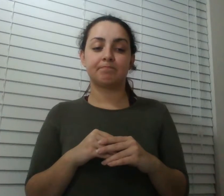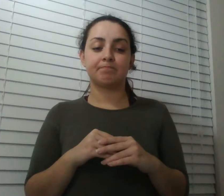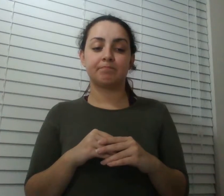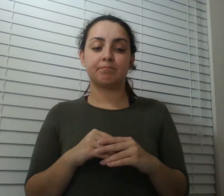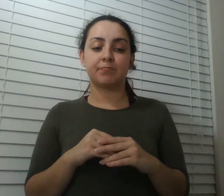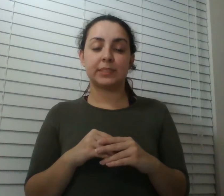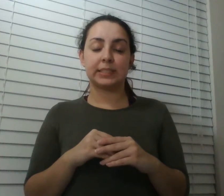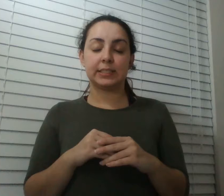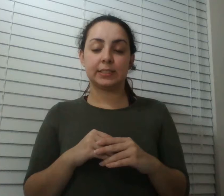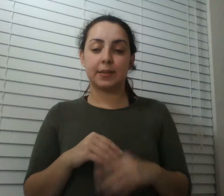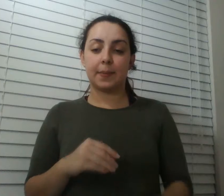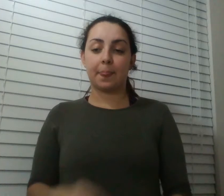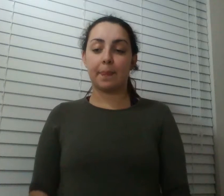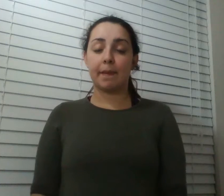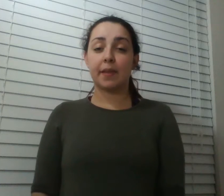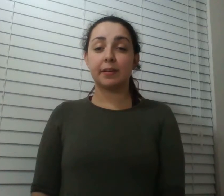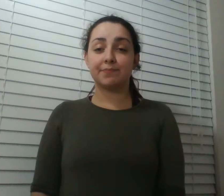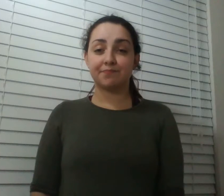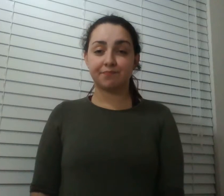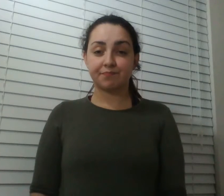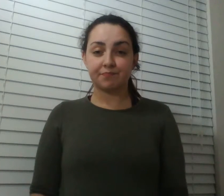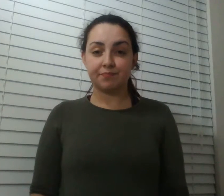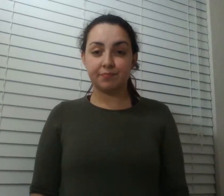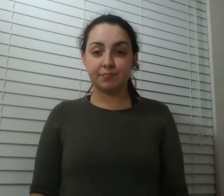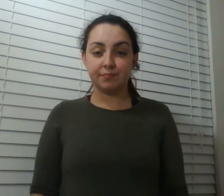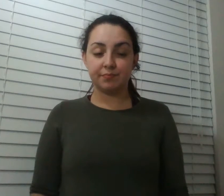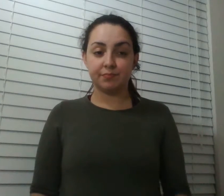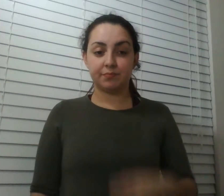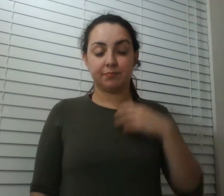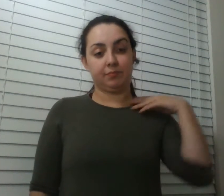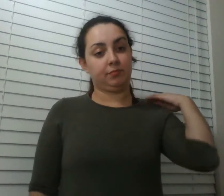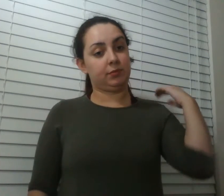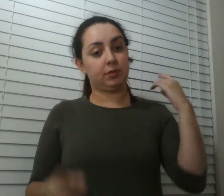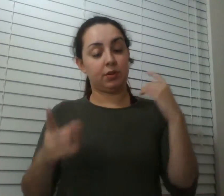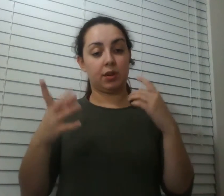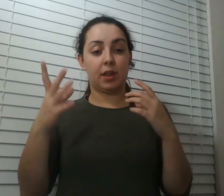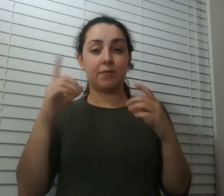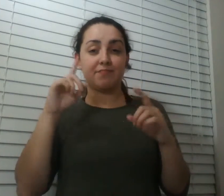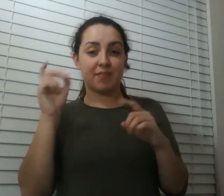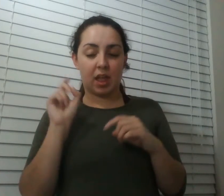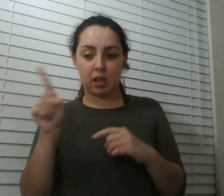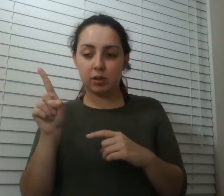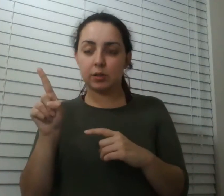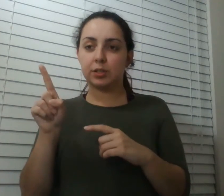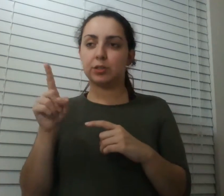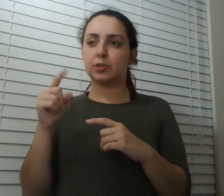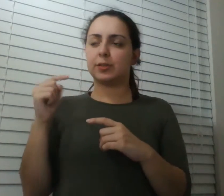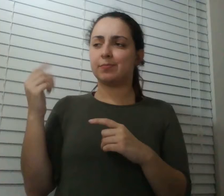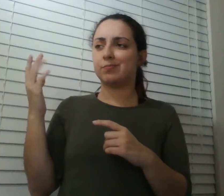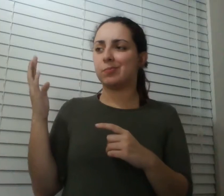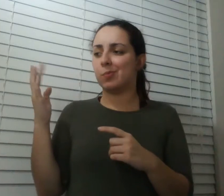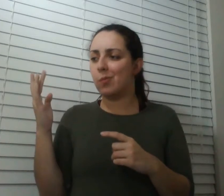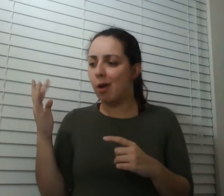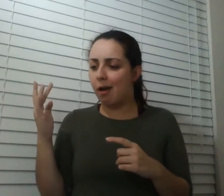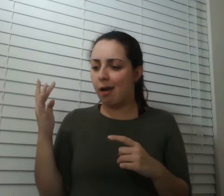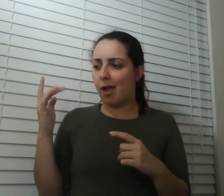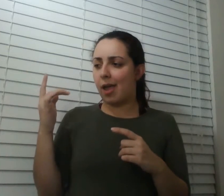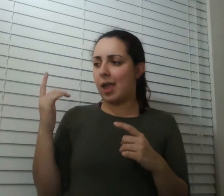if he would ask you a question like why does the gorilla critter do its crazy war dance and you tried sort of reading and will all intention mental